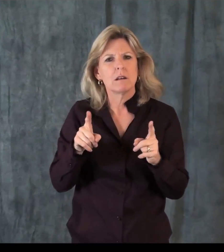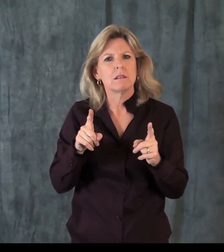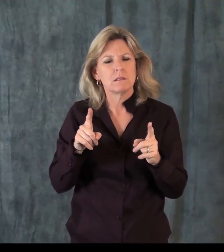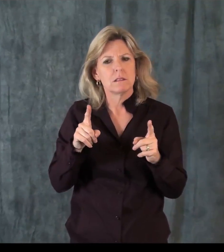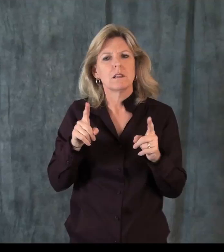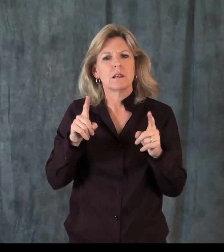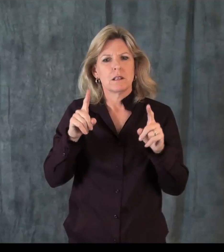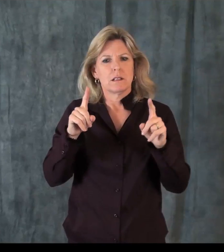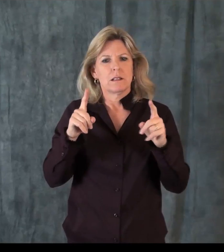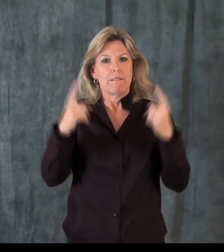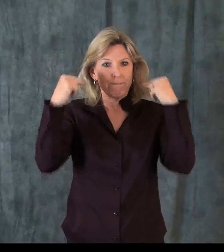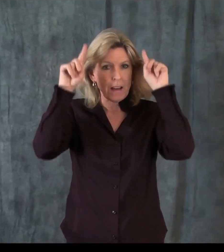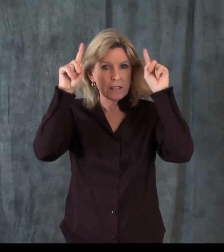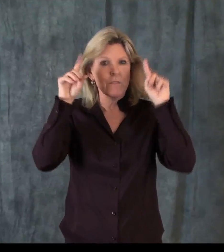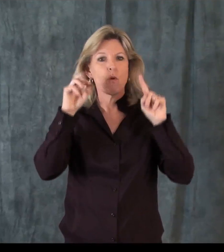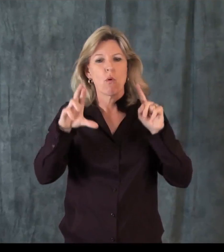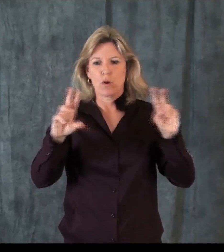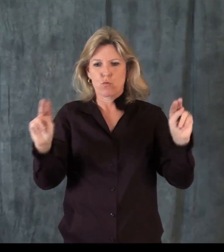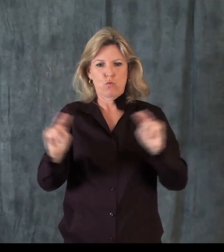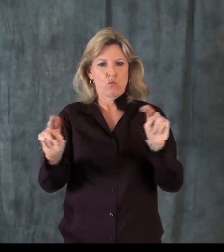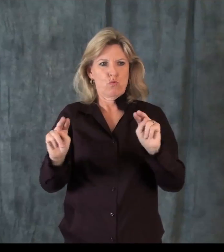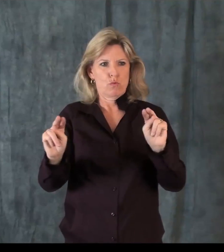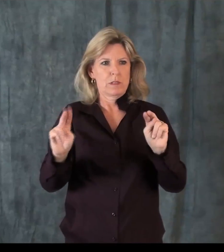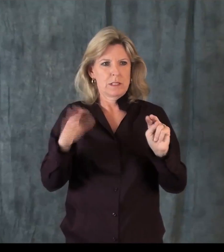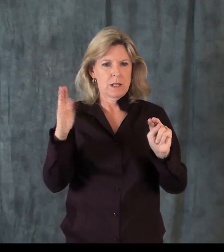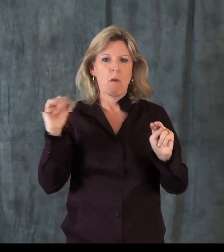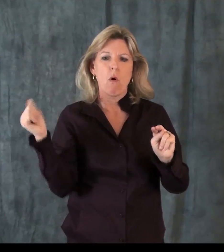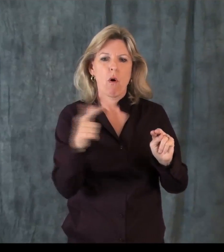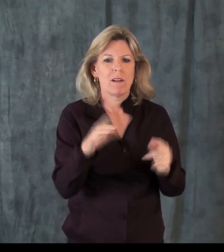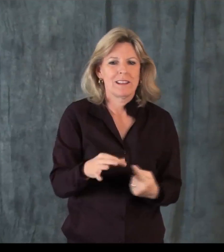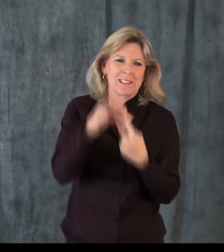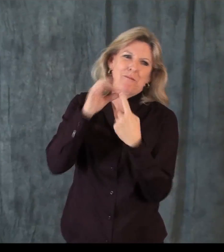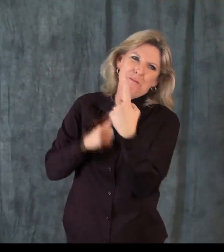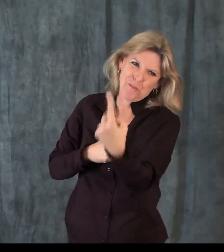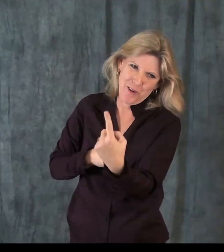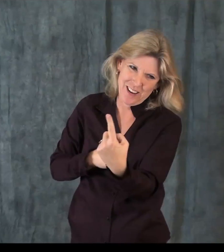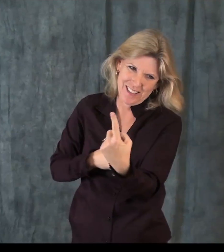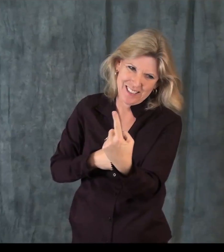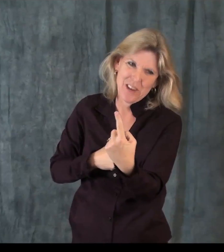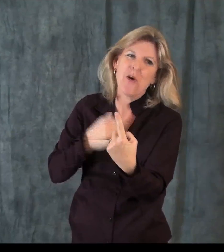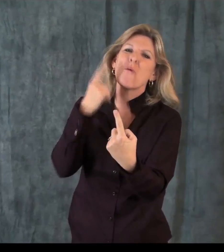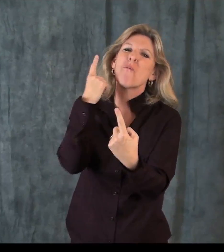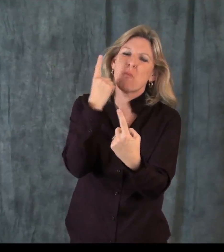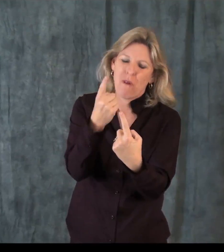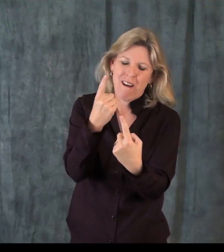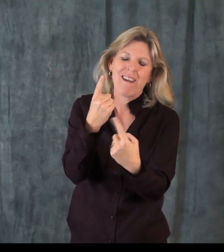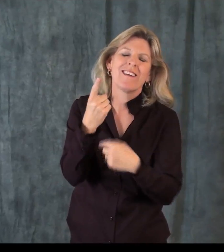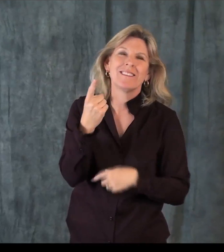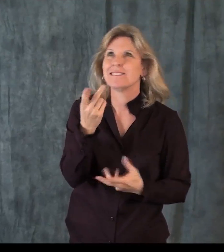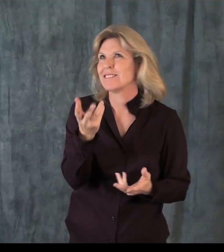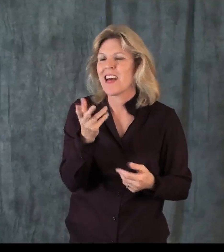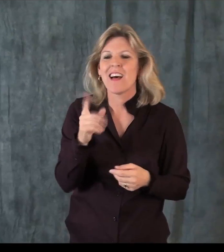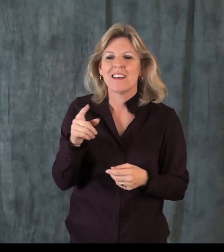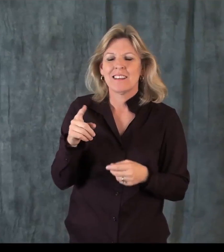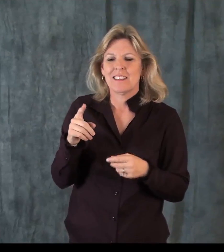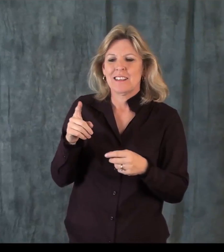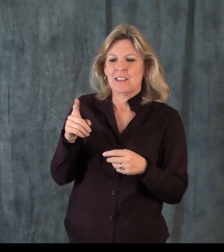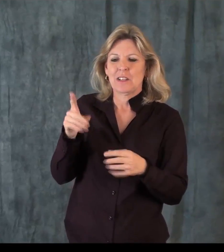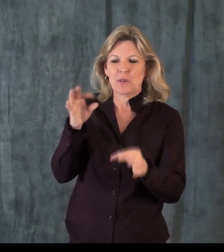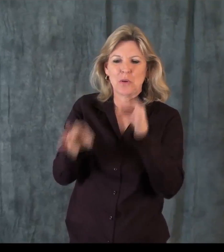data collected because some people have forgotten to complete their forms, but everybody so far has said that it's been effective or they've reported neutral in terms